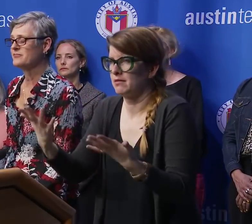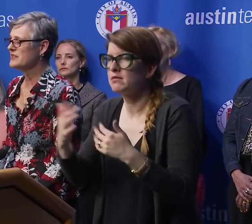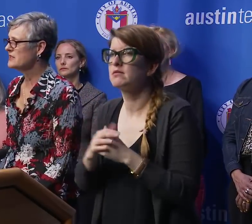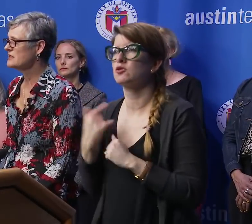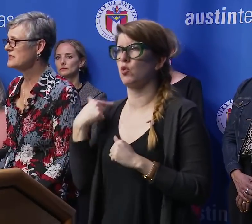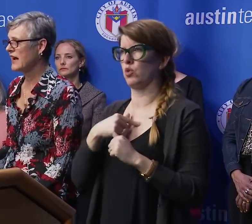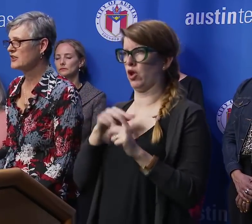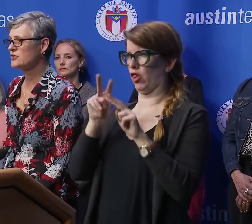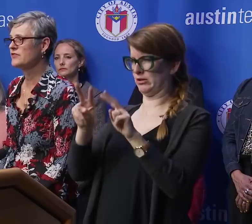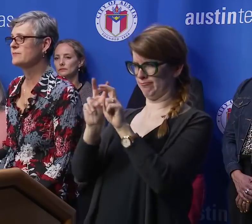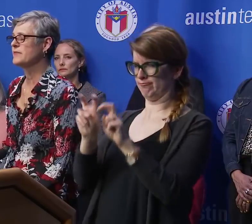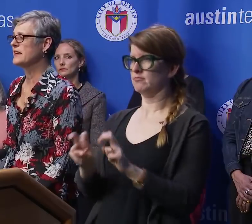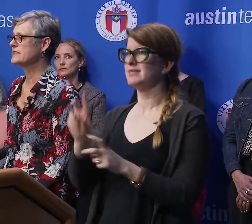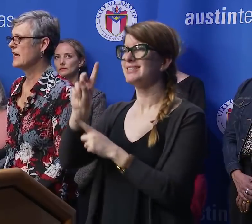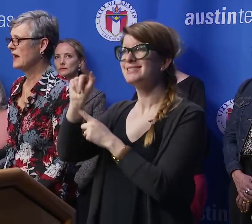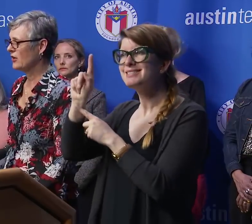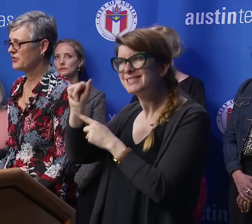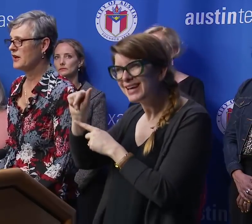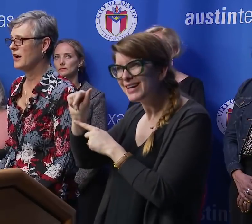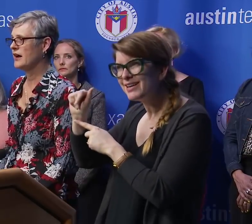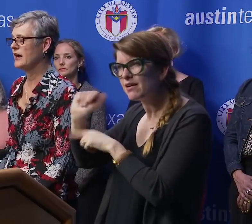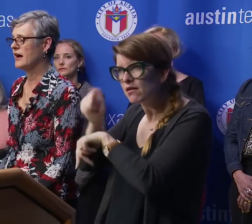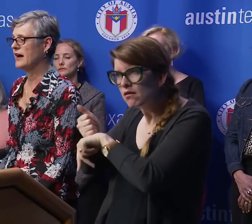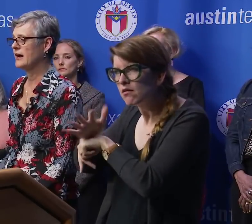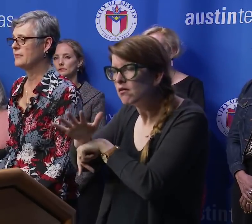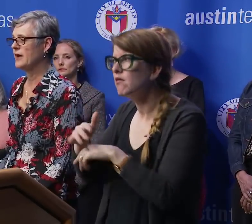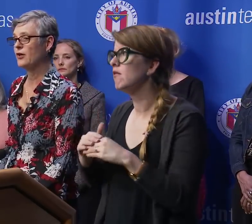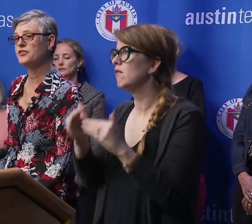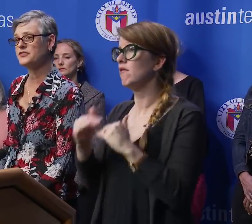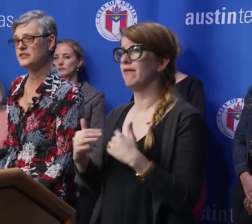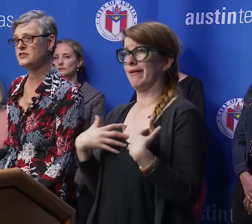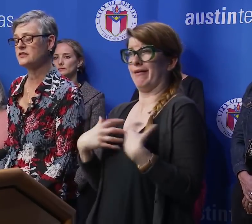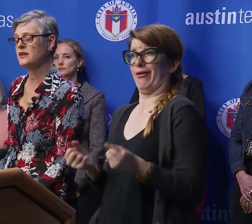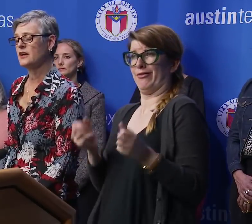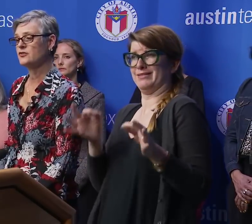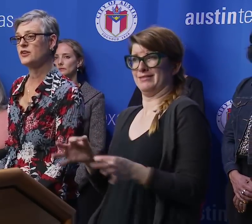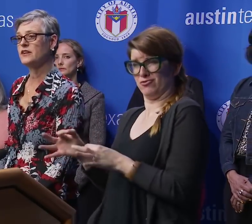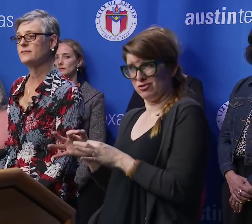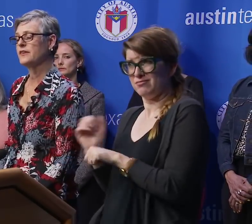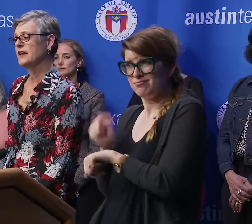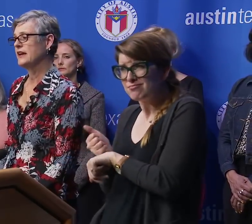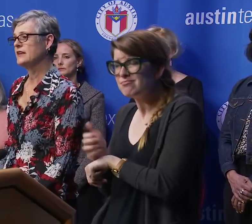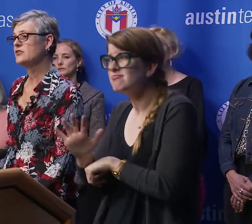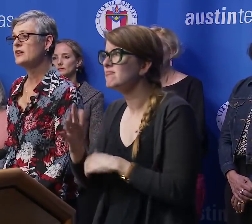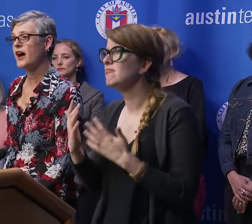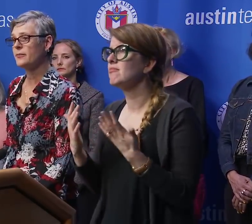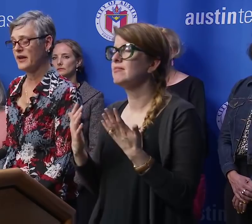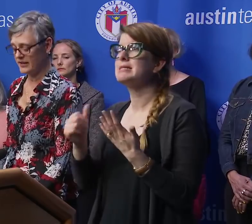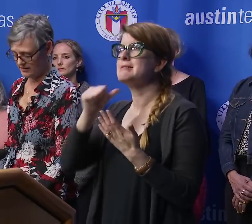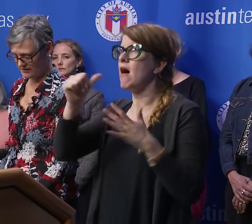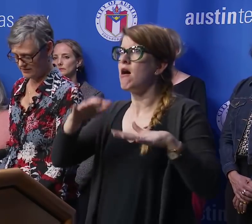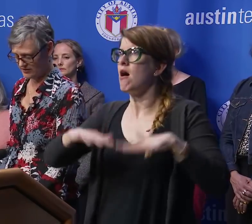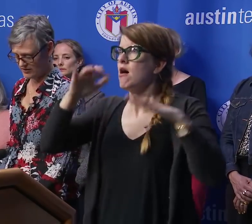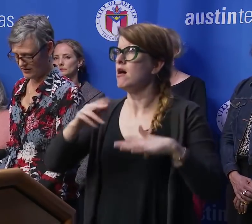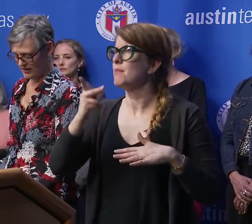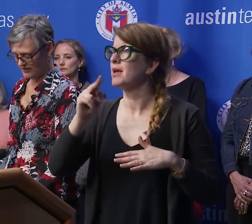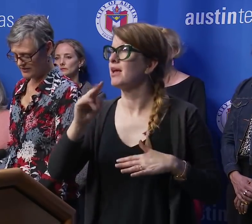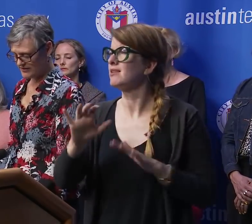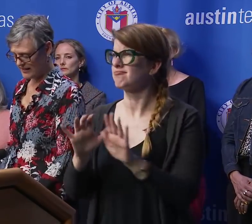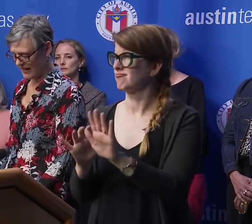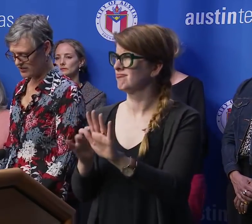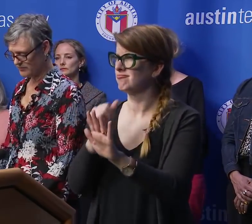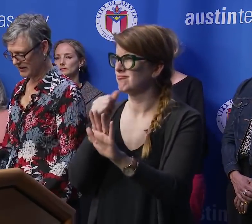looking at. This is data driven. It's health decision driven. It is not a panic decision.